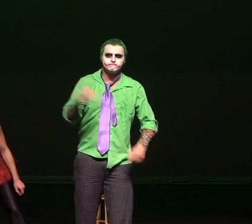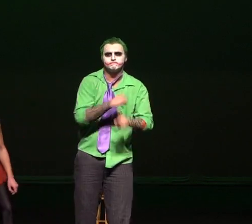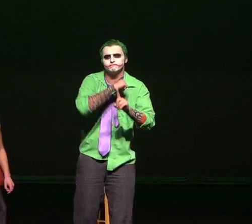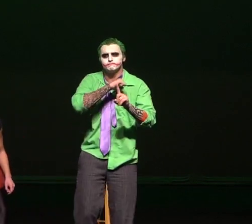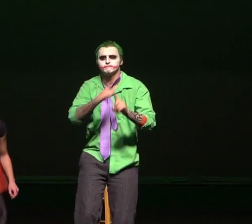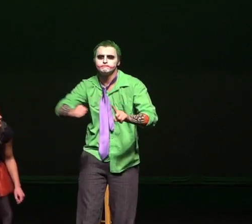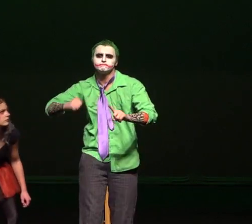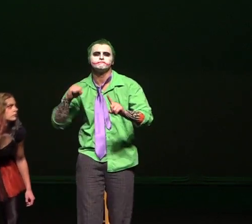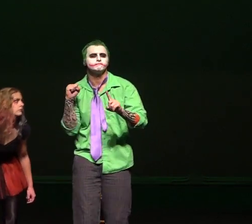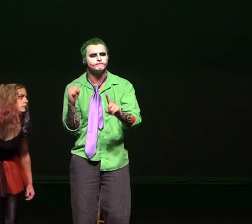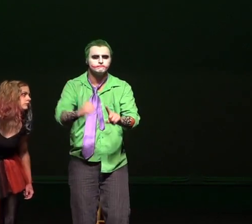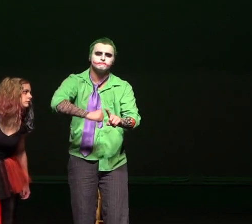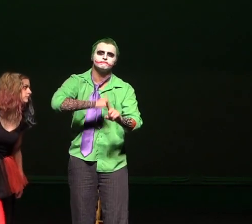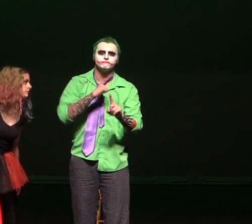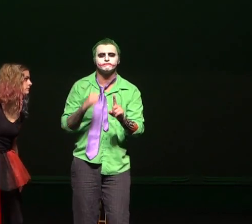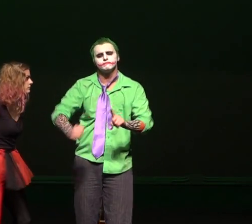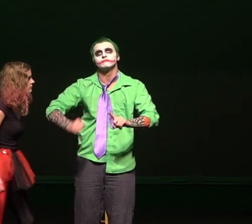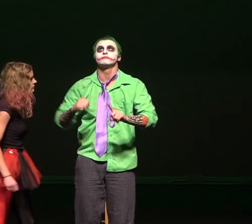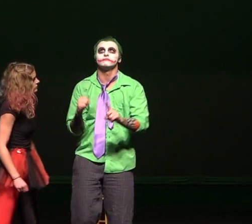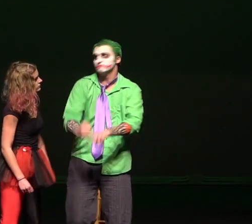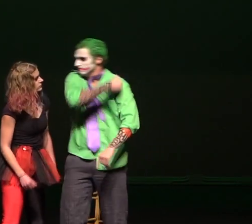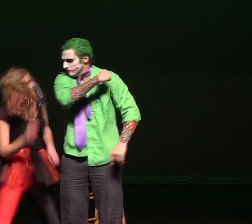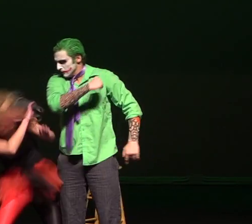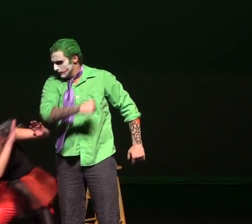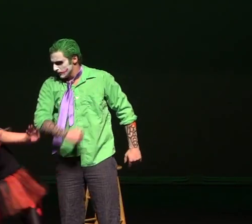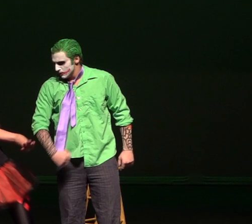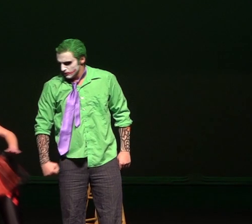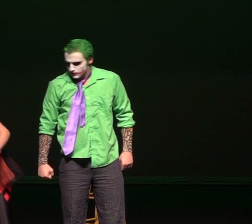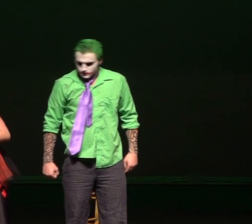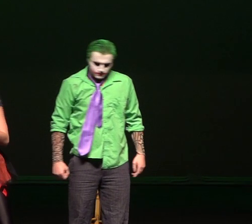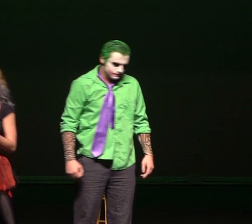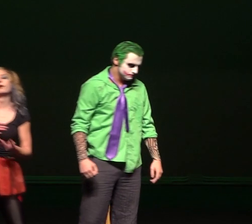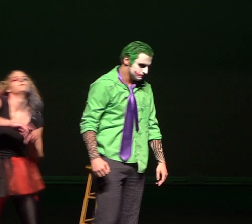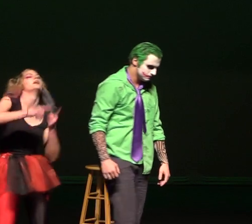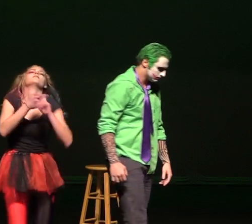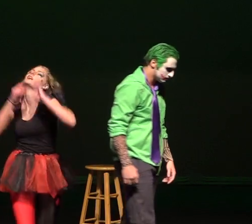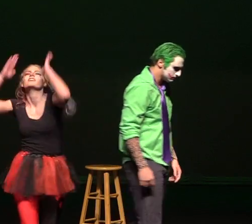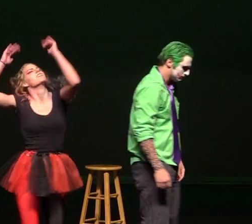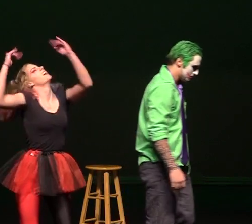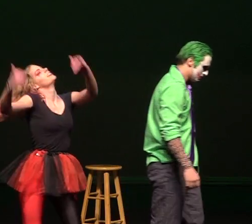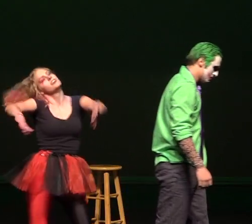fools the abuse I would...